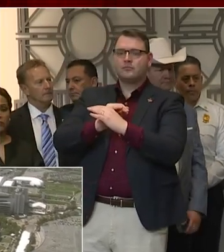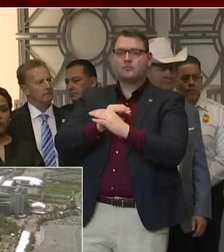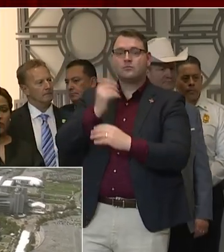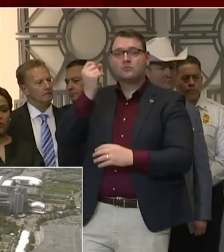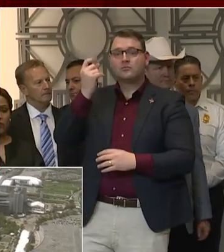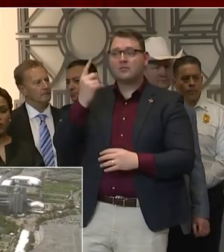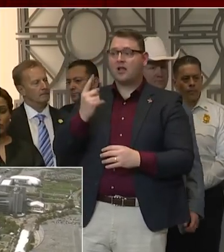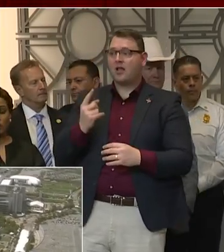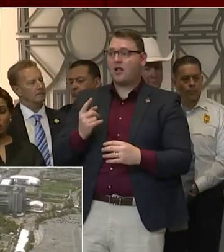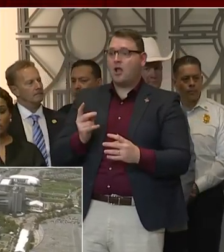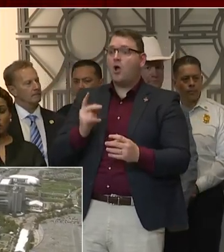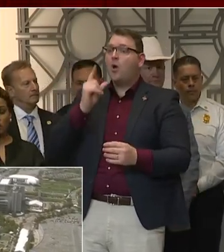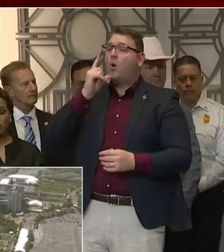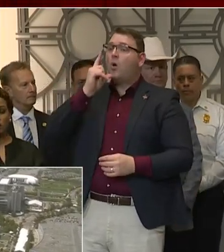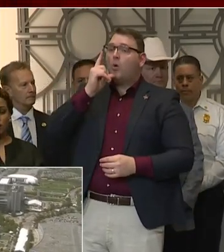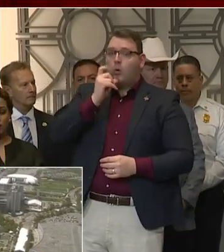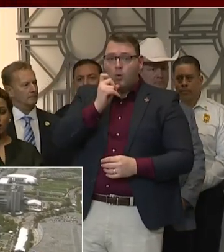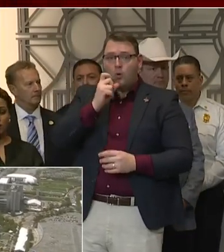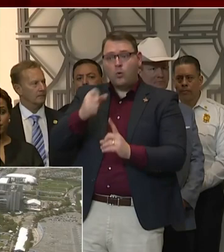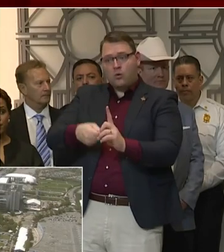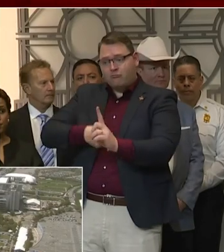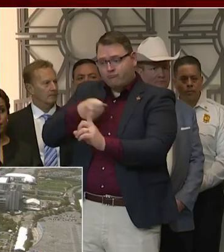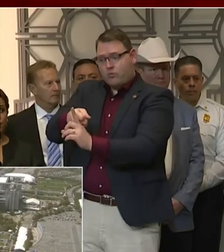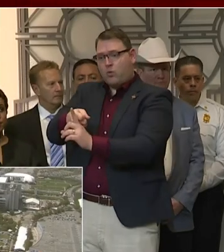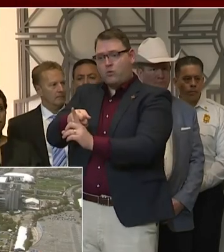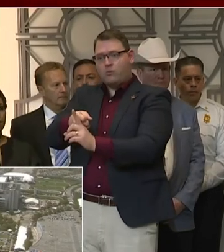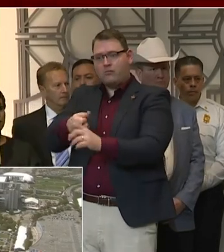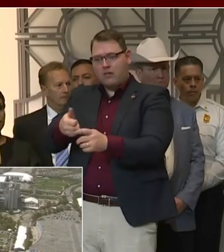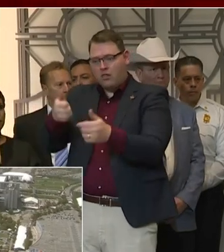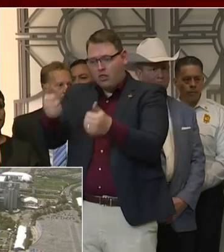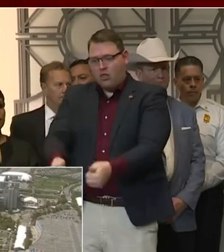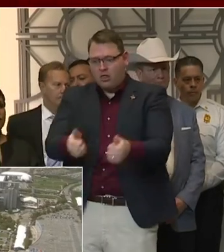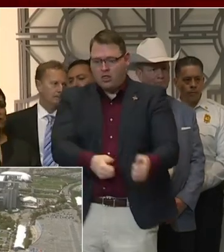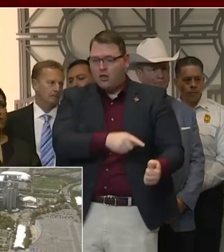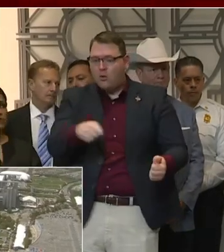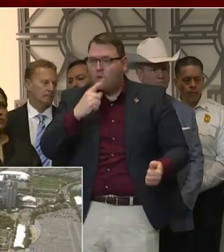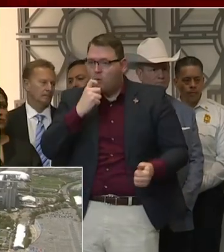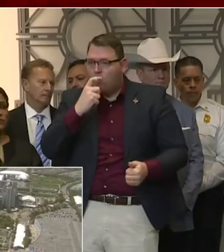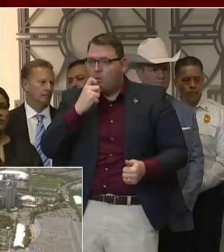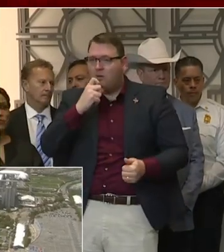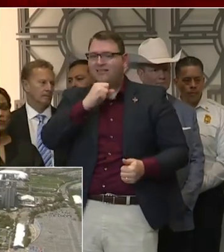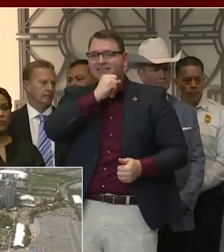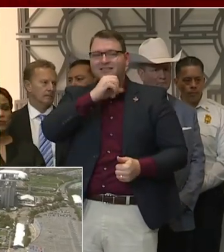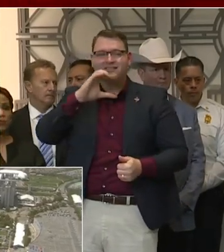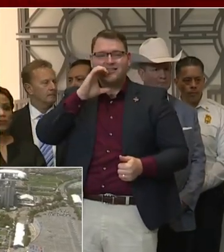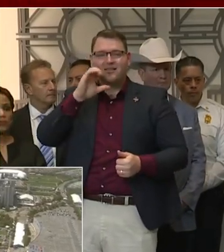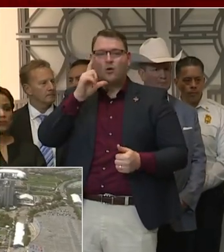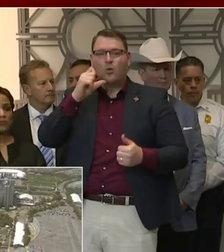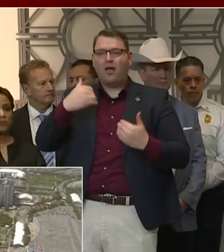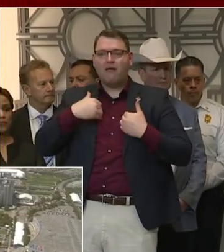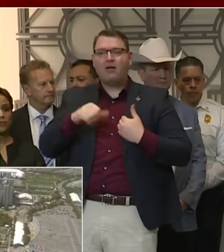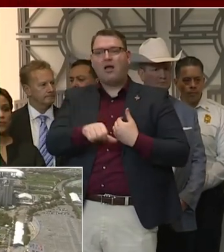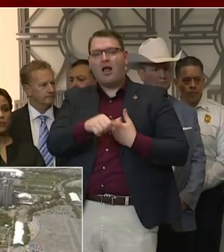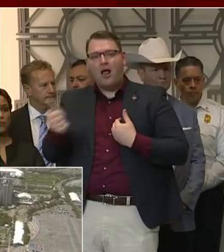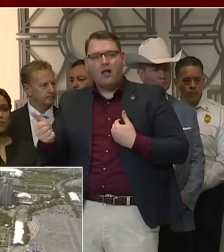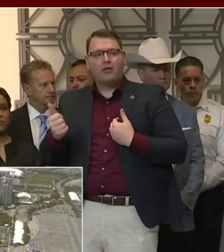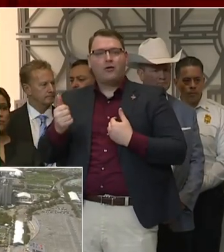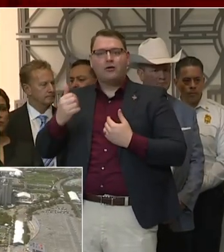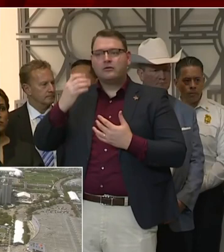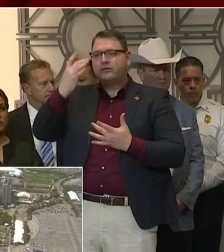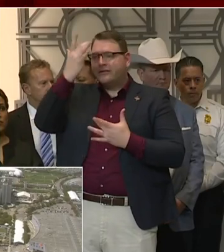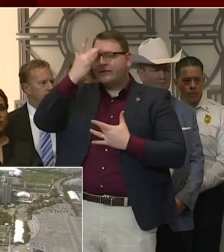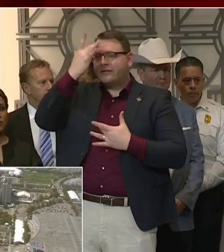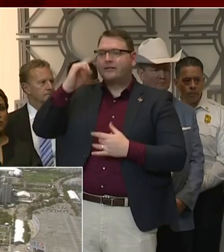are seniors with underlying medical conditions. For whatever reason, kids seem to be